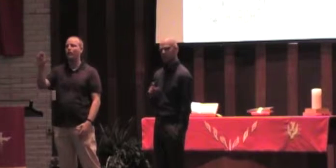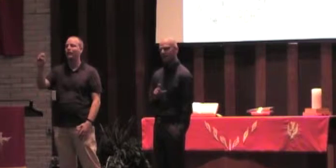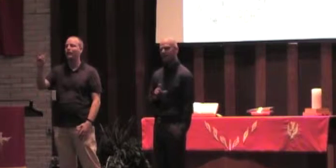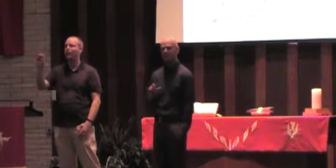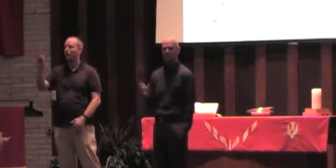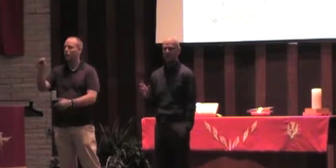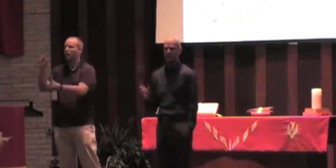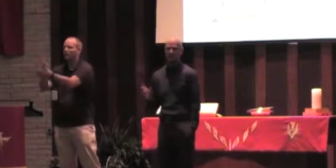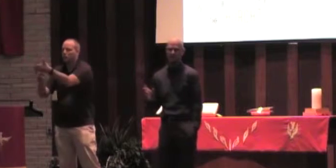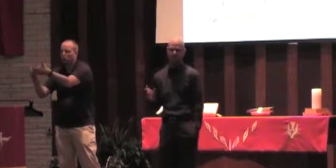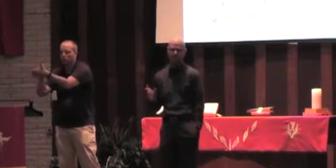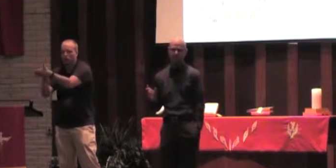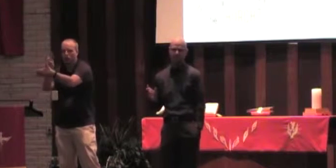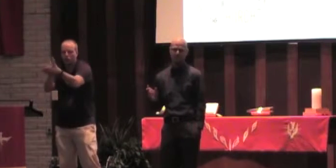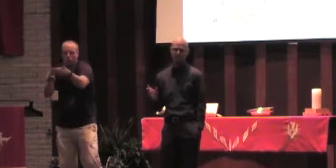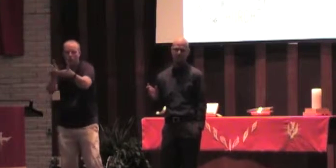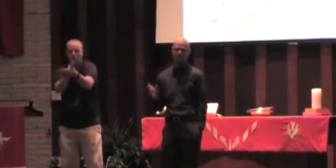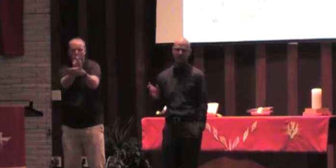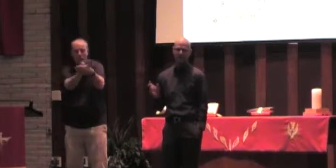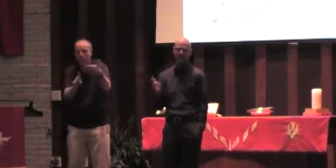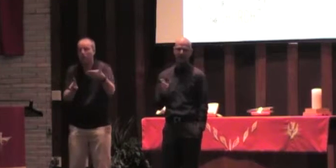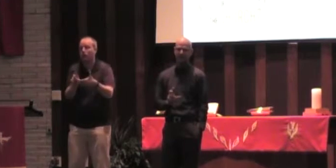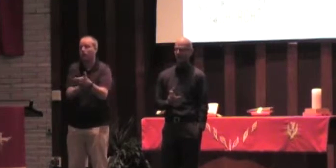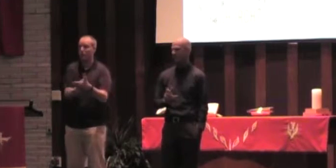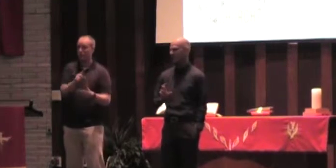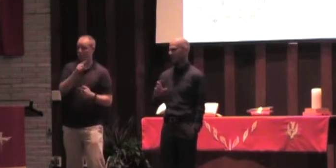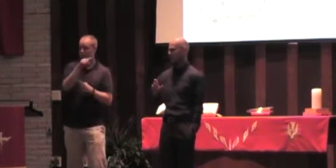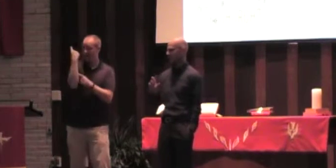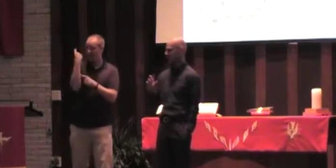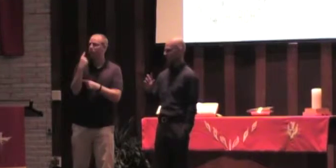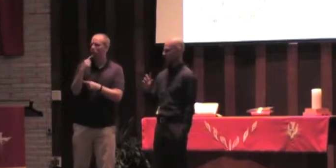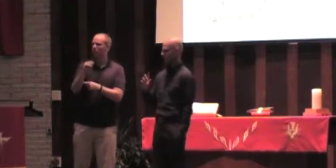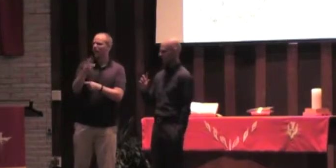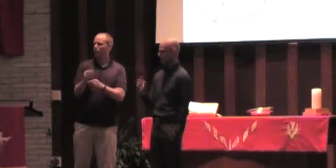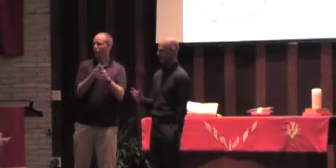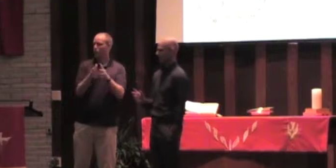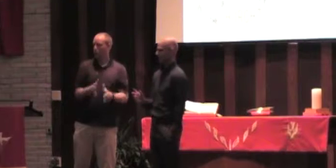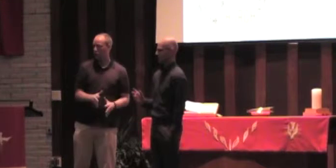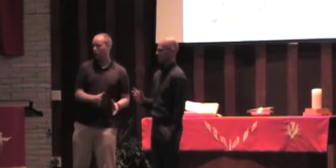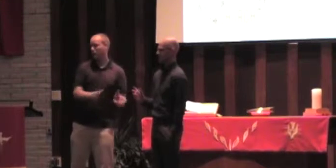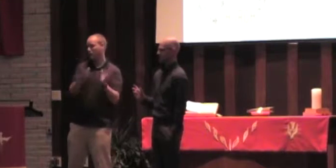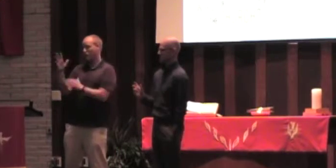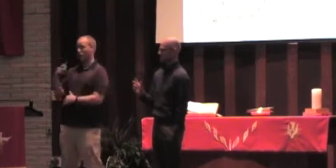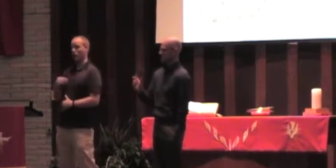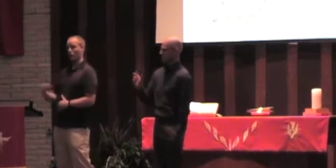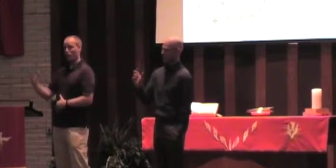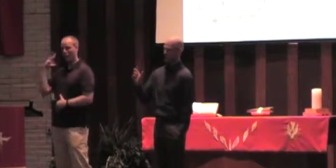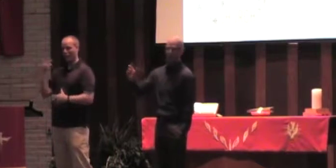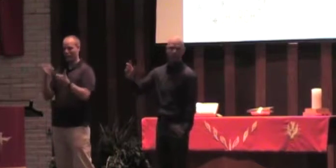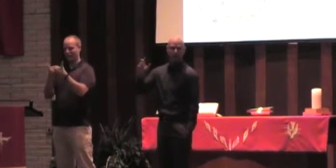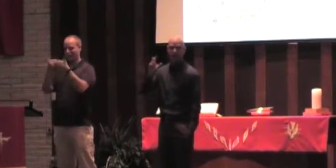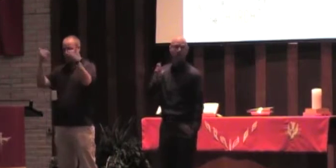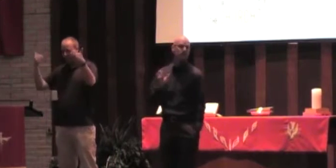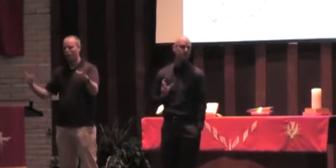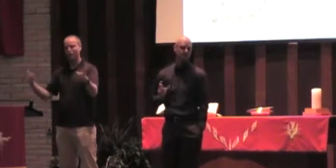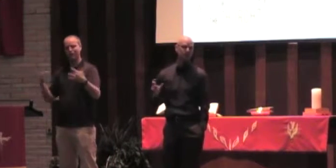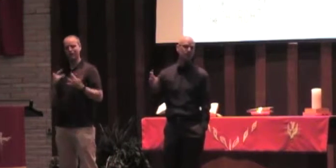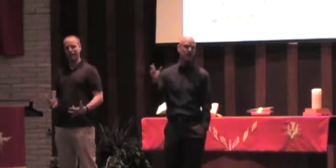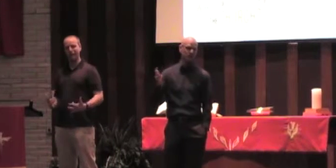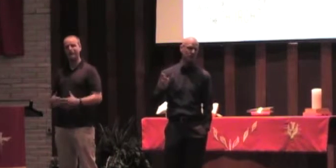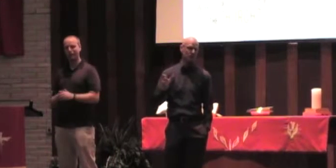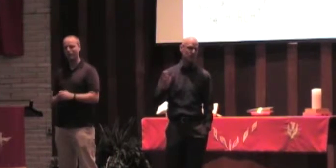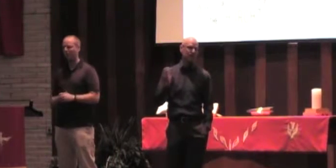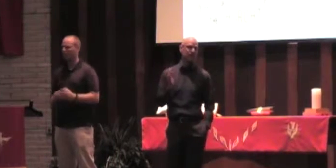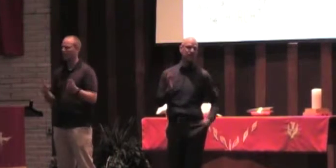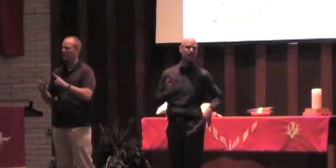There is great separation between African Americans, whites, and all kinds of